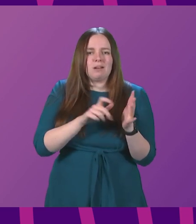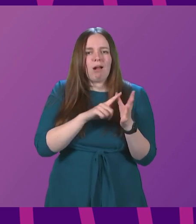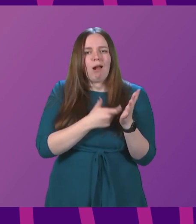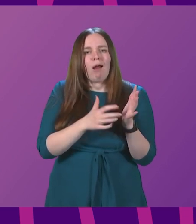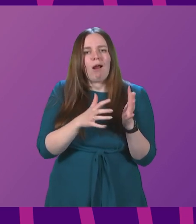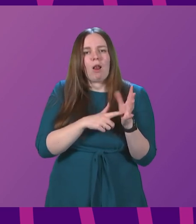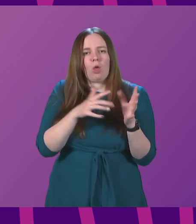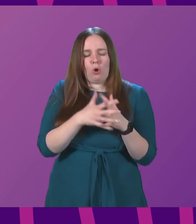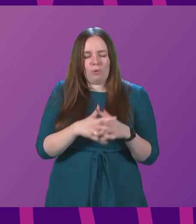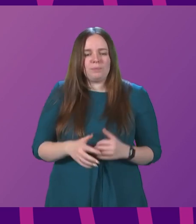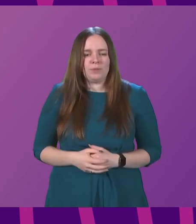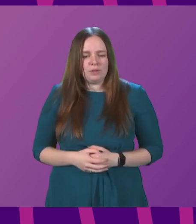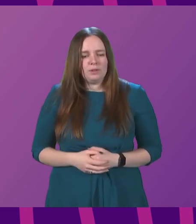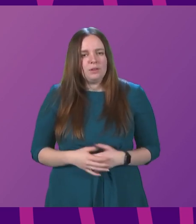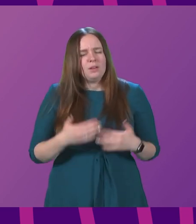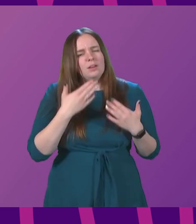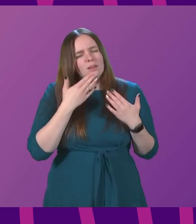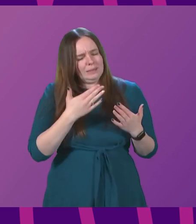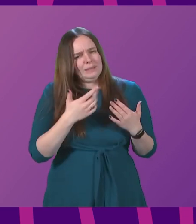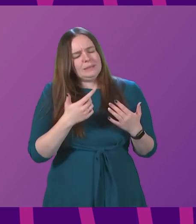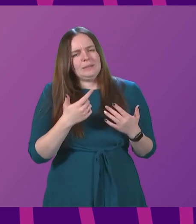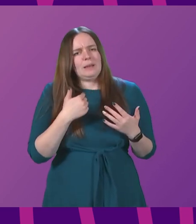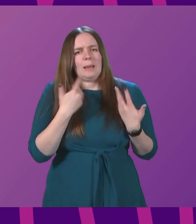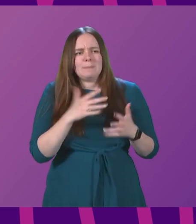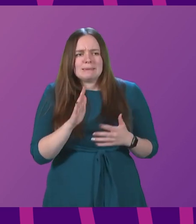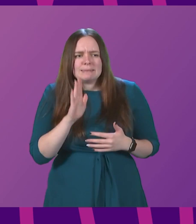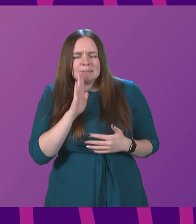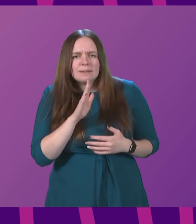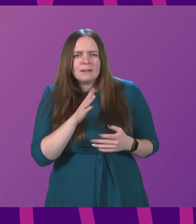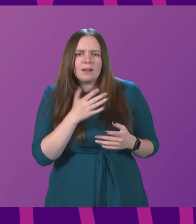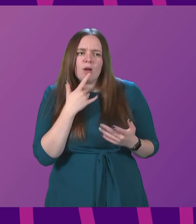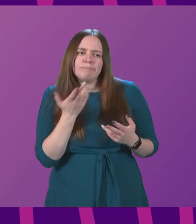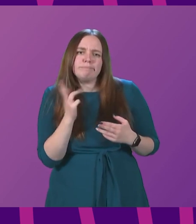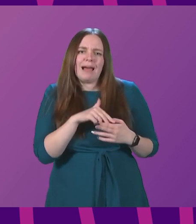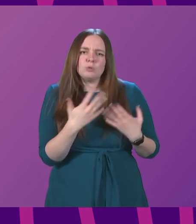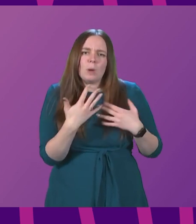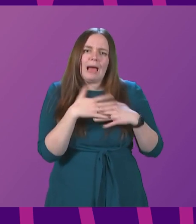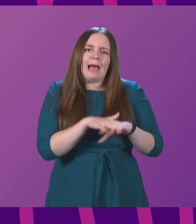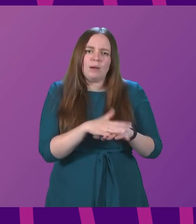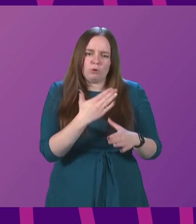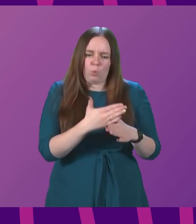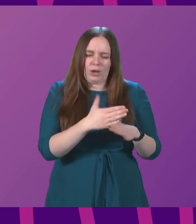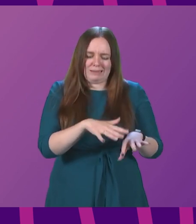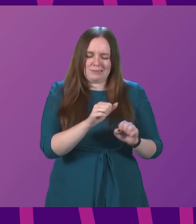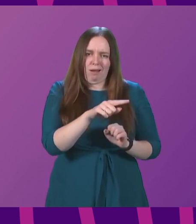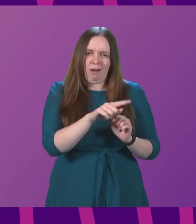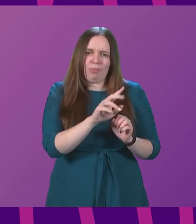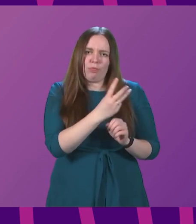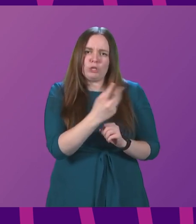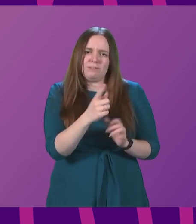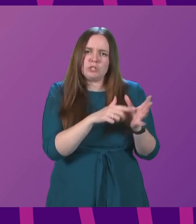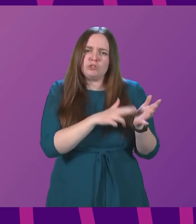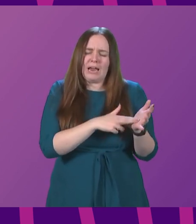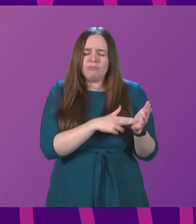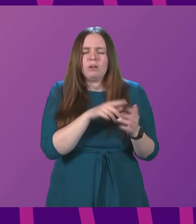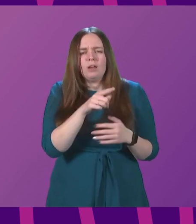I listened with care to the First Minister's announcement of a return to hybrid working from the 31st of January. I wonder if she could advise those